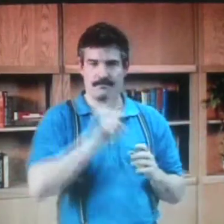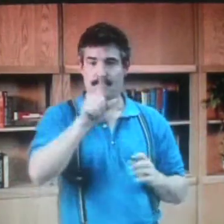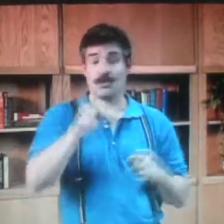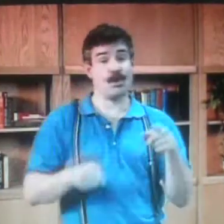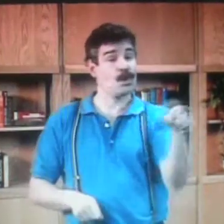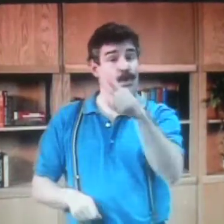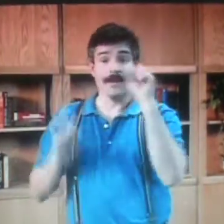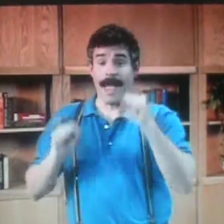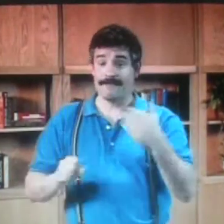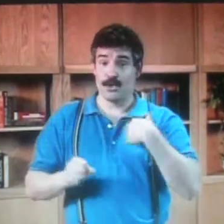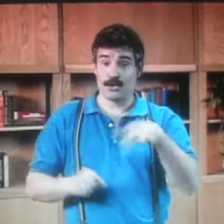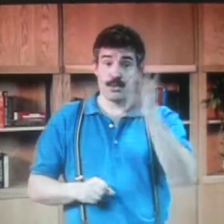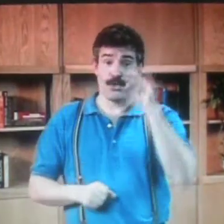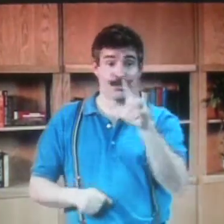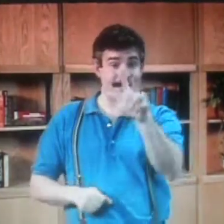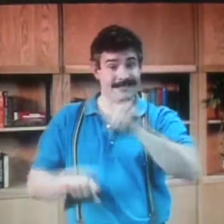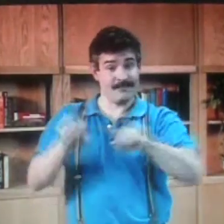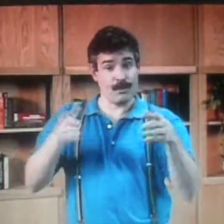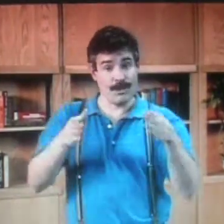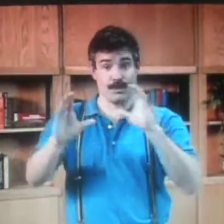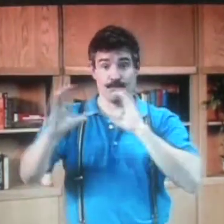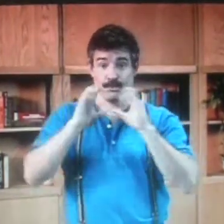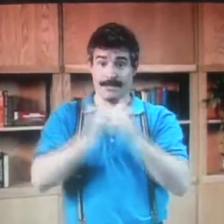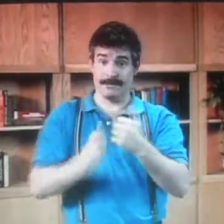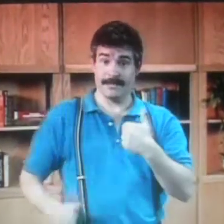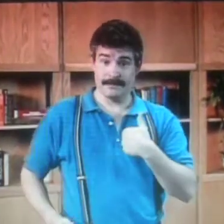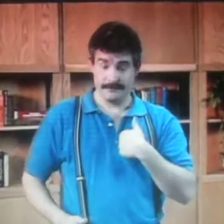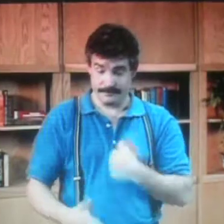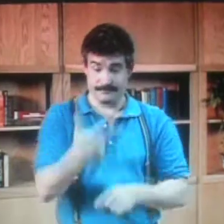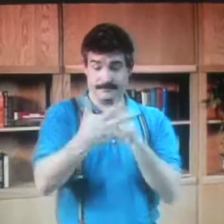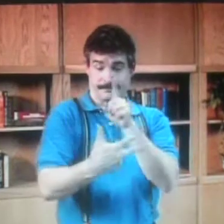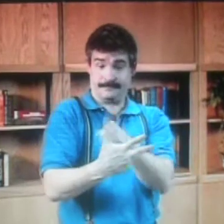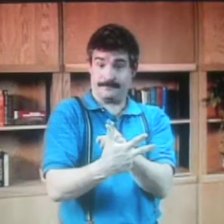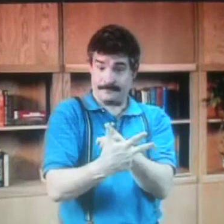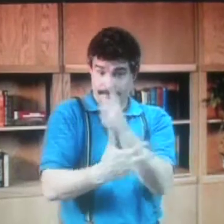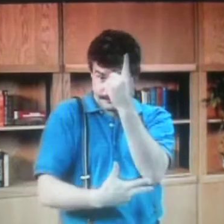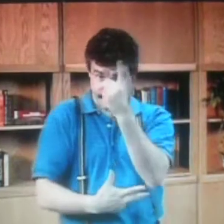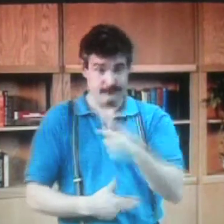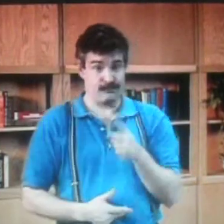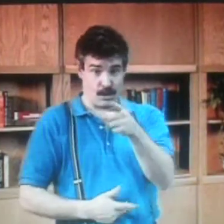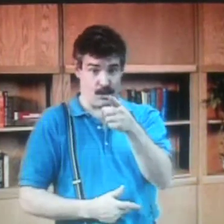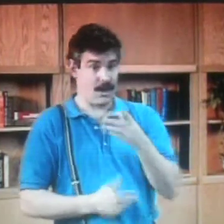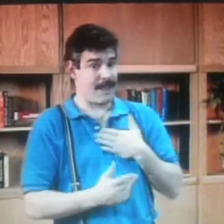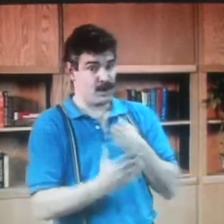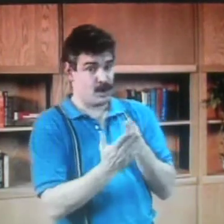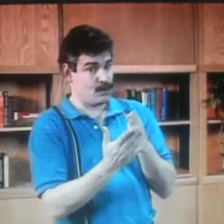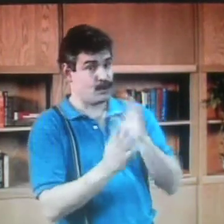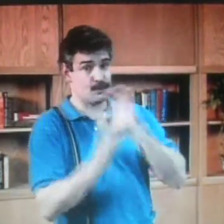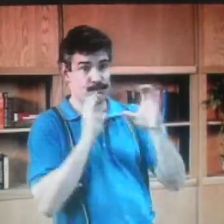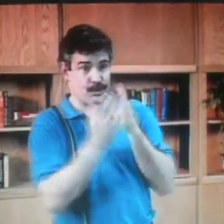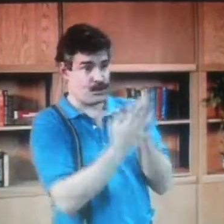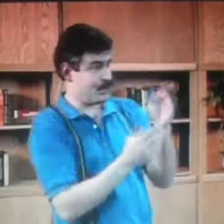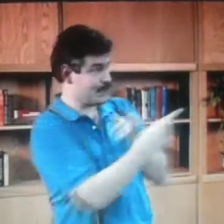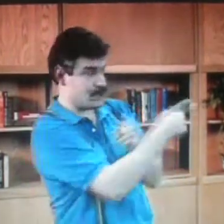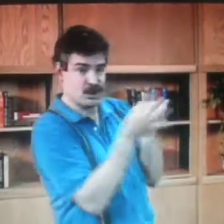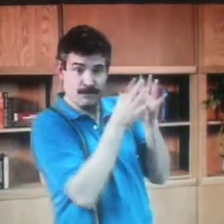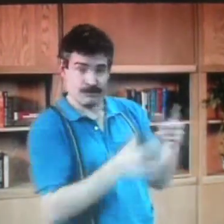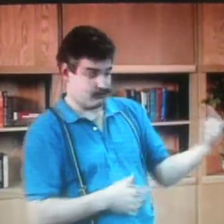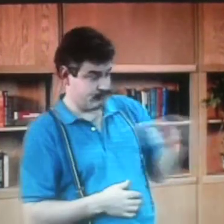The interpreter was really nervous. So I explained to the students there were three different ways to communicate with me. The first way, you can communicate